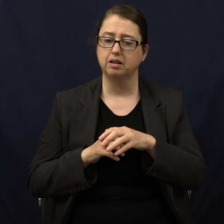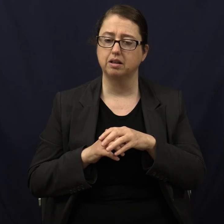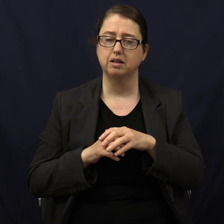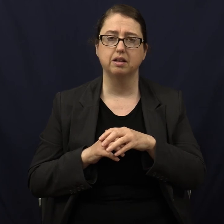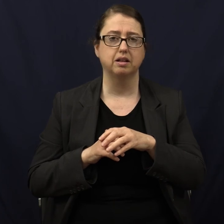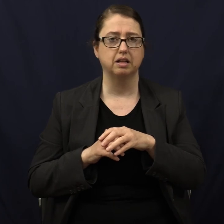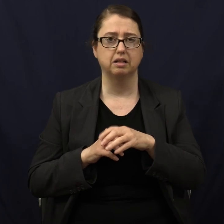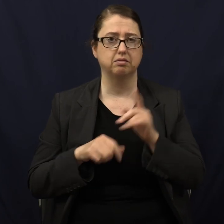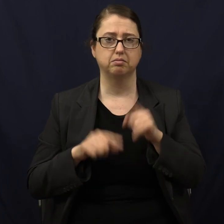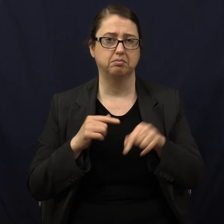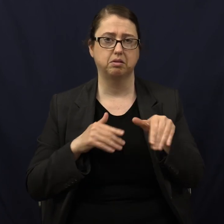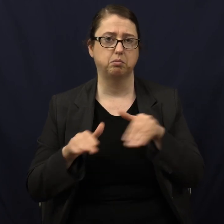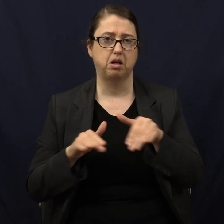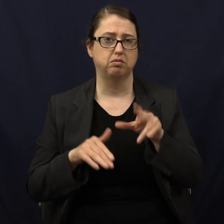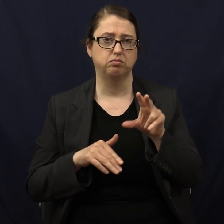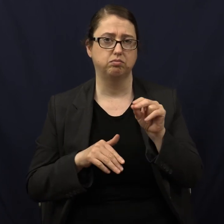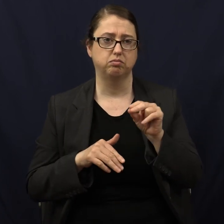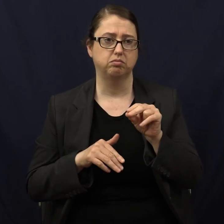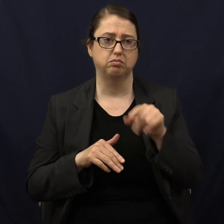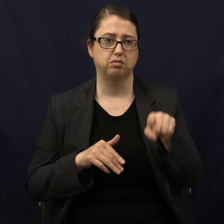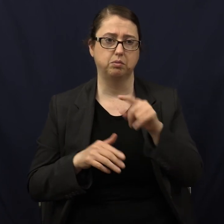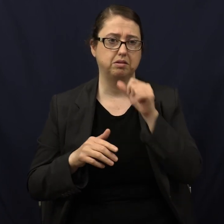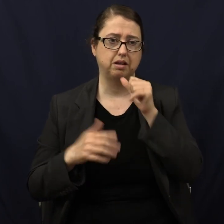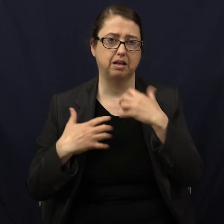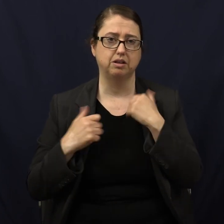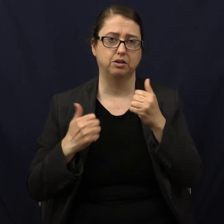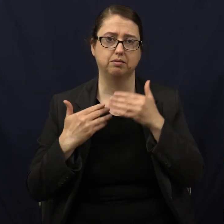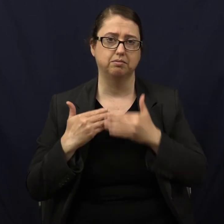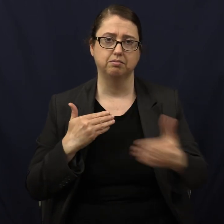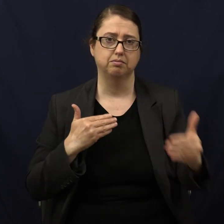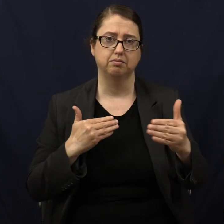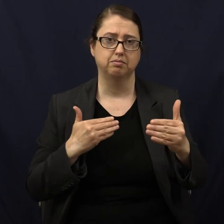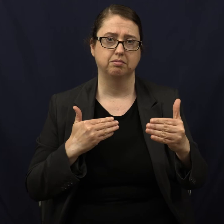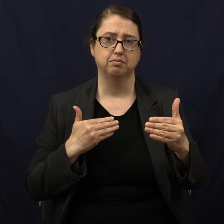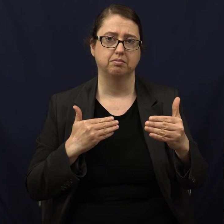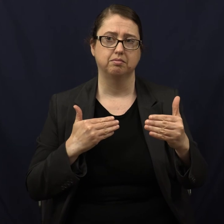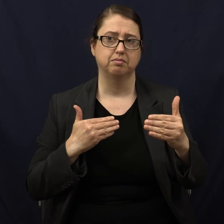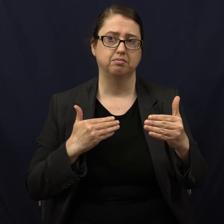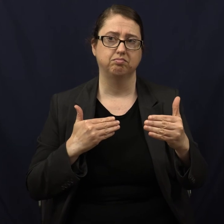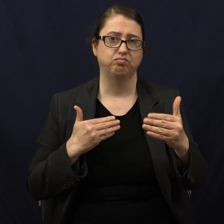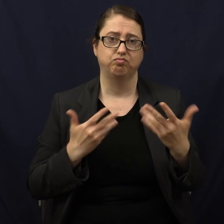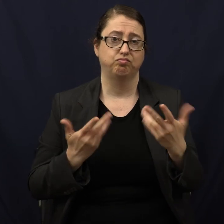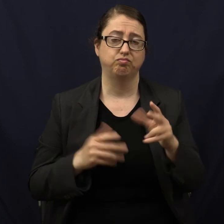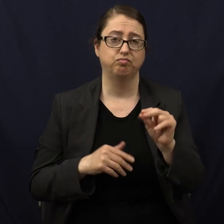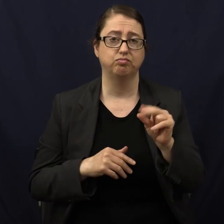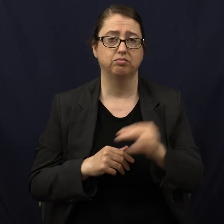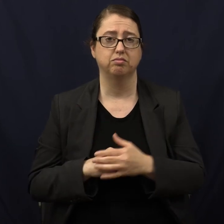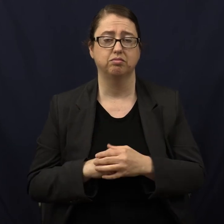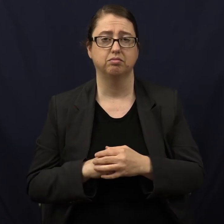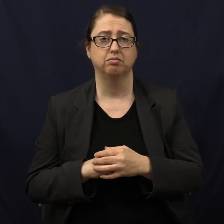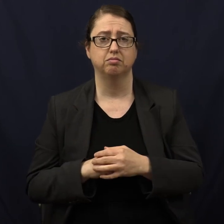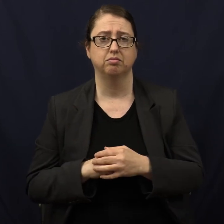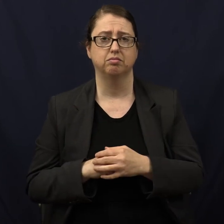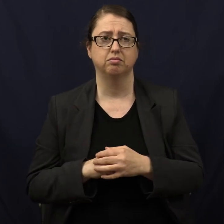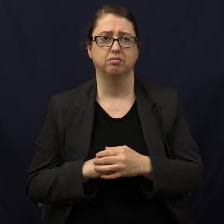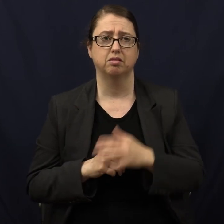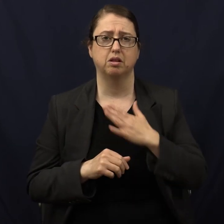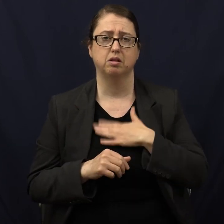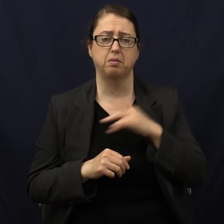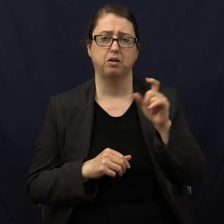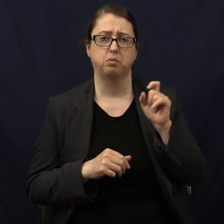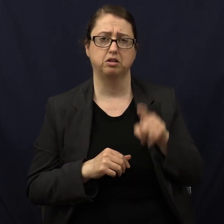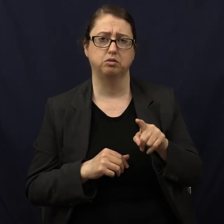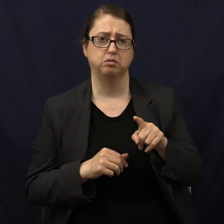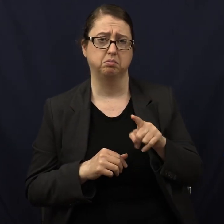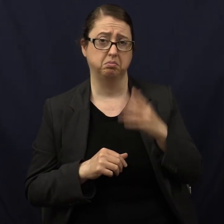And no one could walk. And no one was healed after that. Or the next day. Or the next day. So what do you think my question